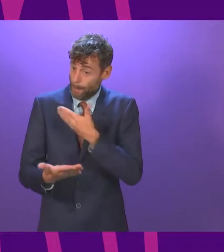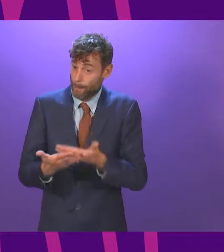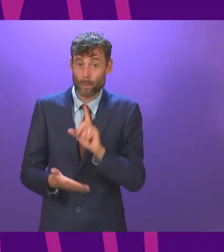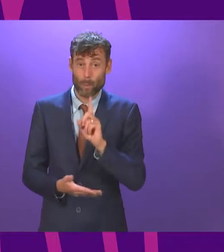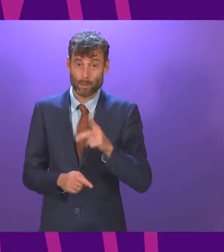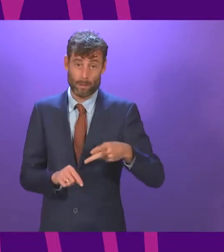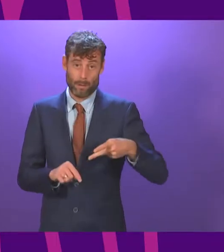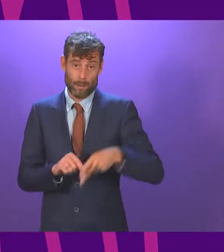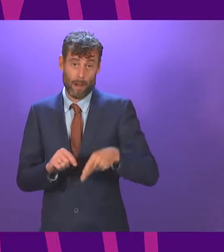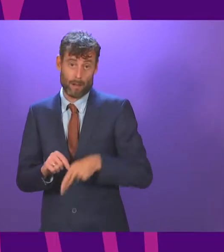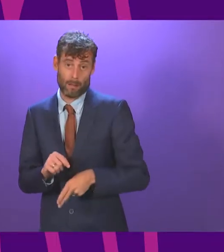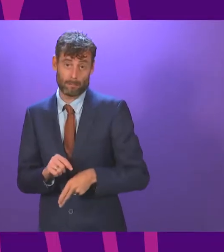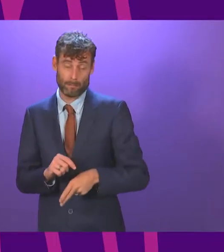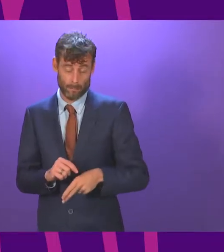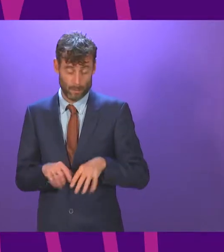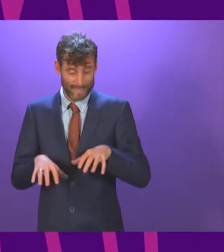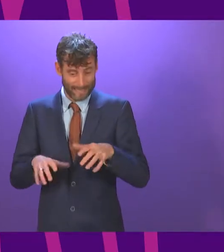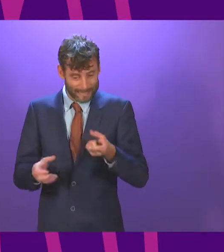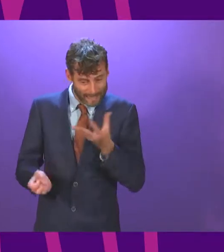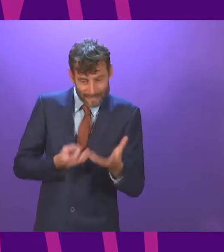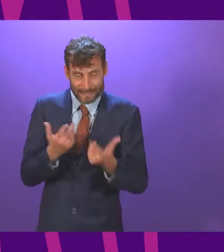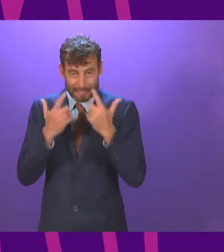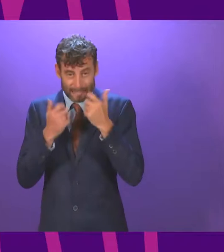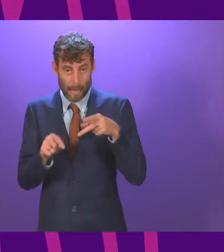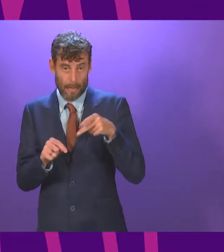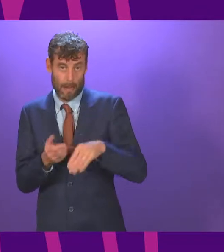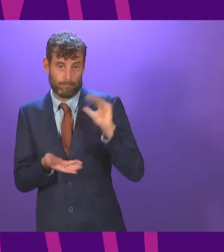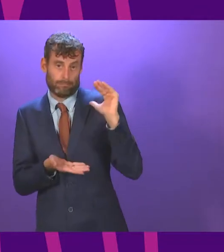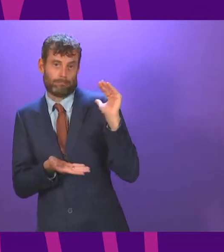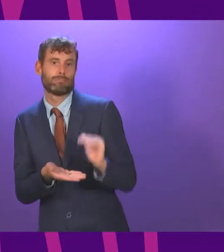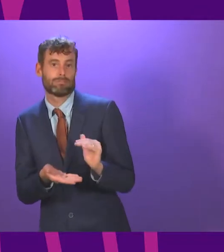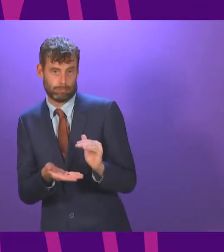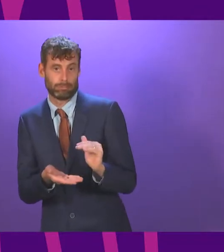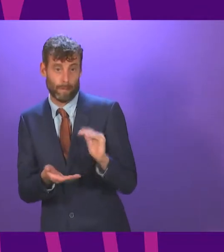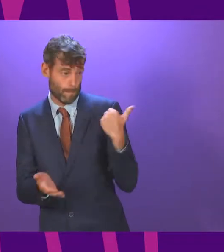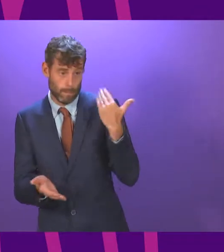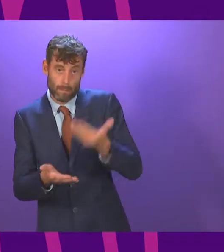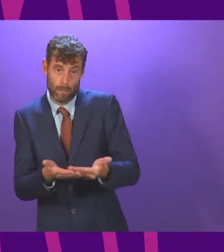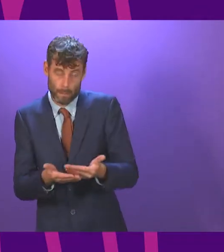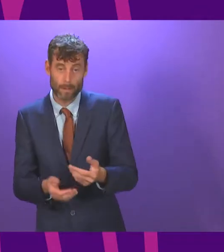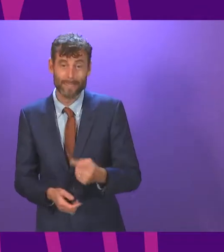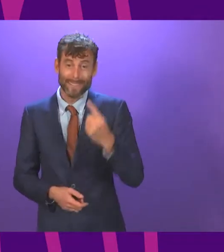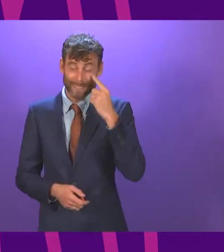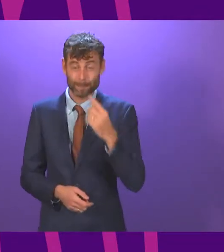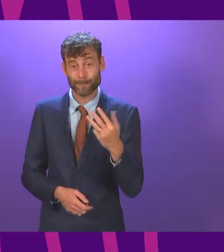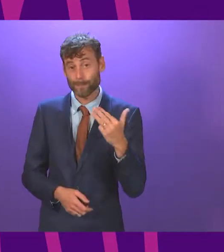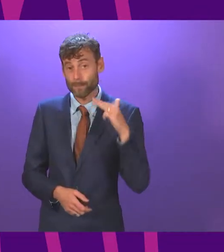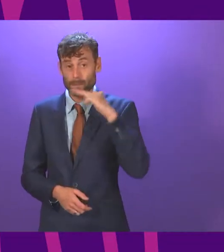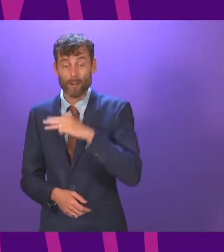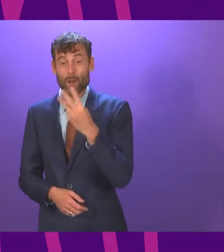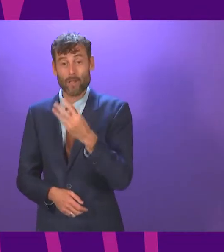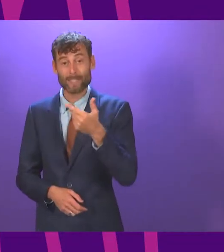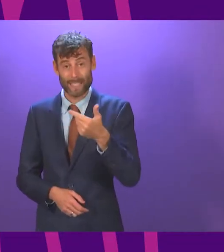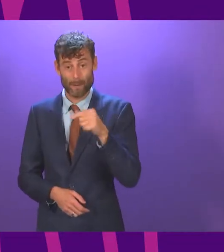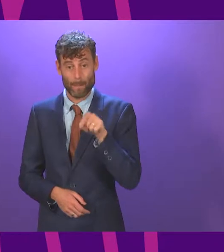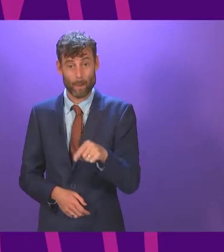and 21-22 and we have seen non-ring-fenced local government revenue funding cut by £937.3 million